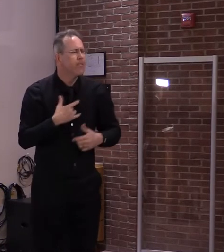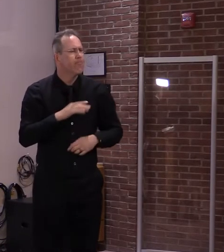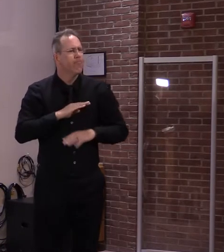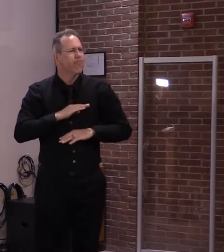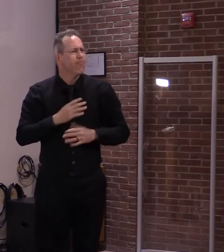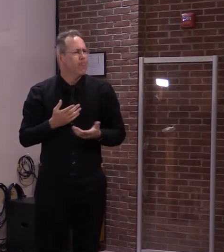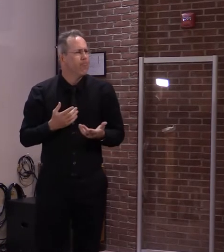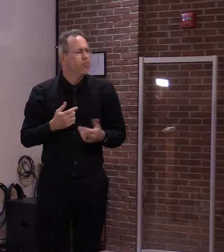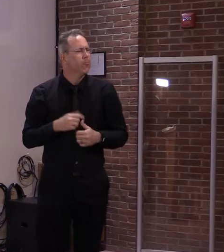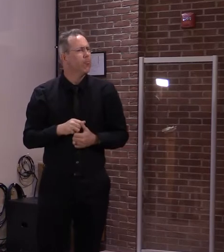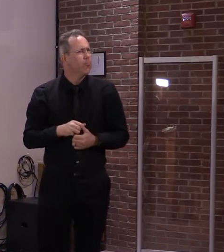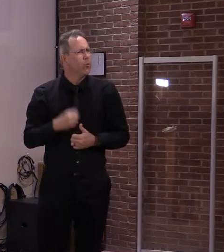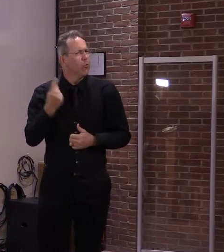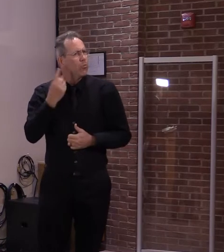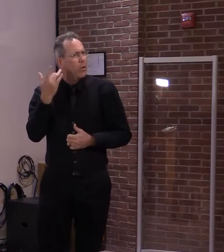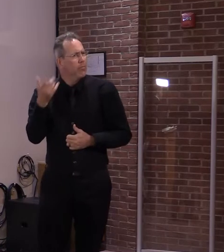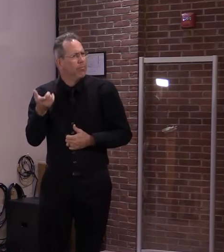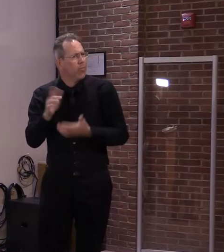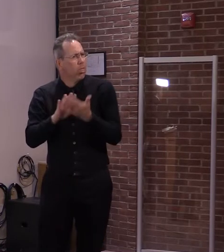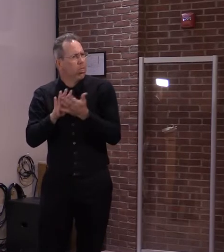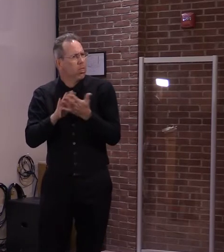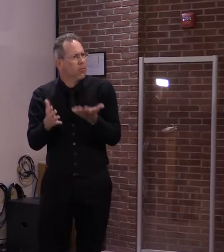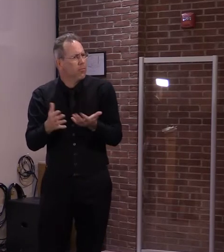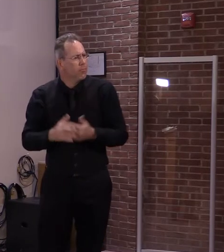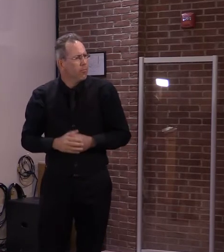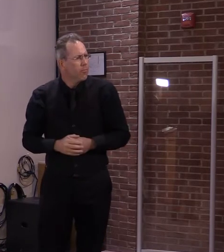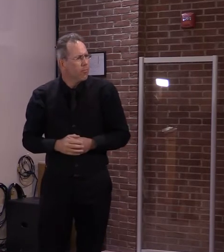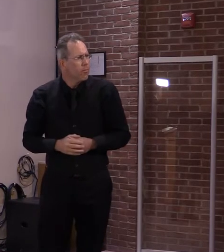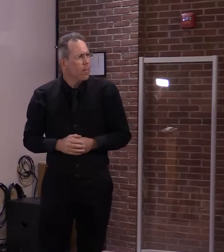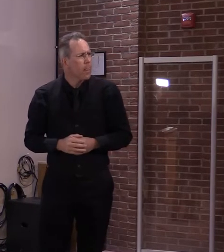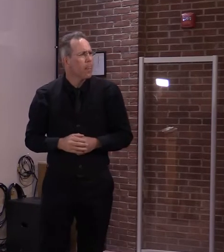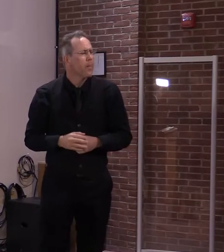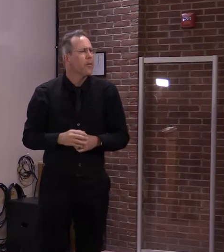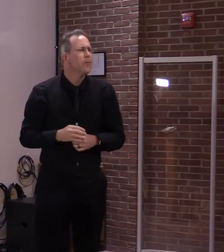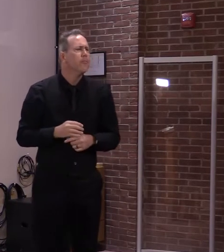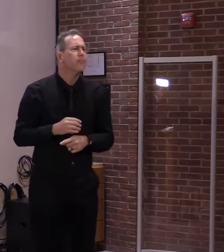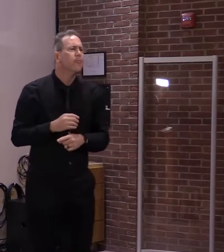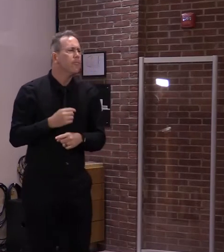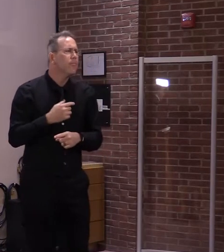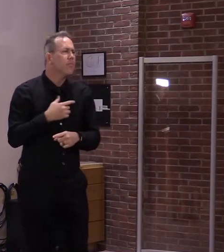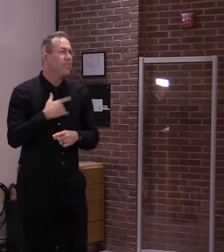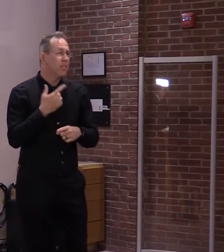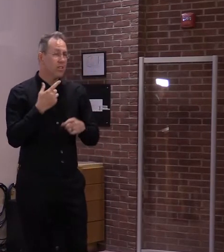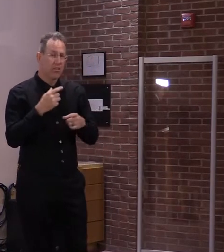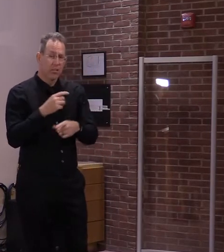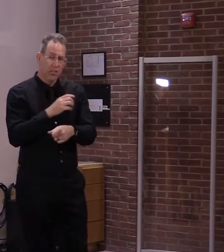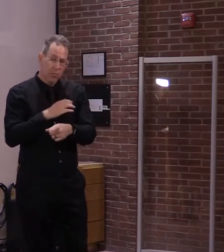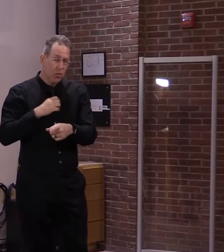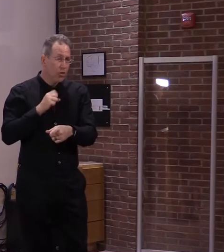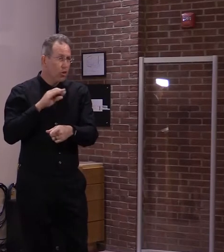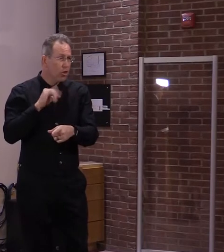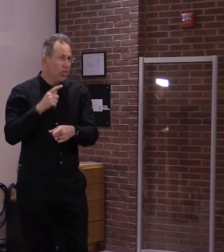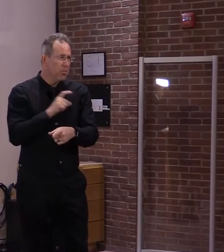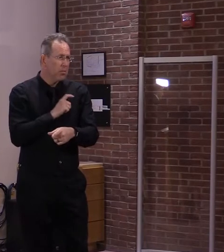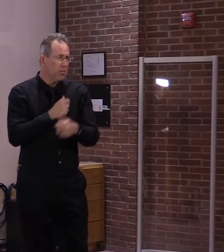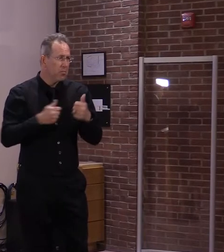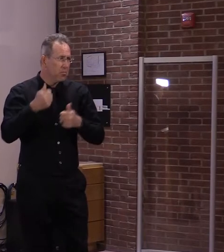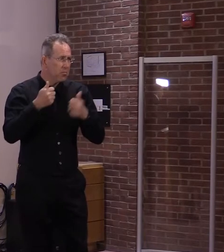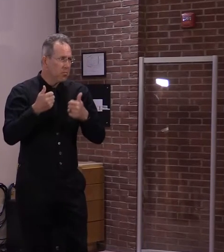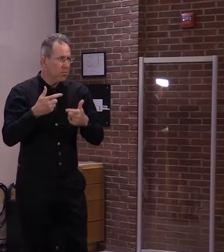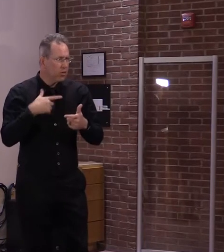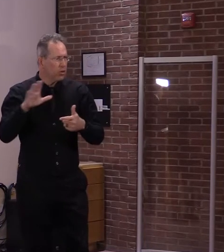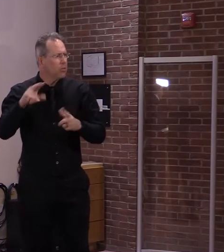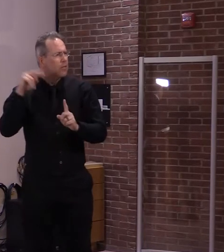at what point does everybody get on the same page here and we're going to have transparency and move on.